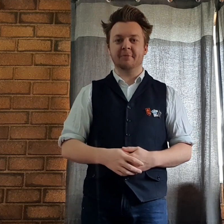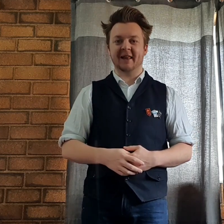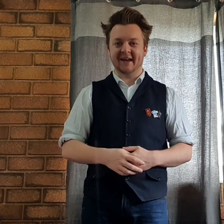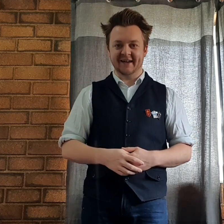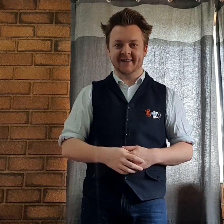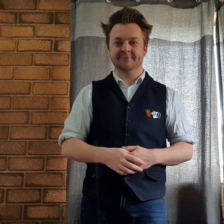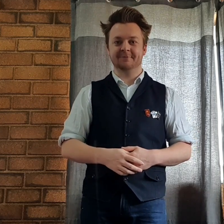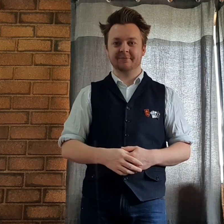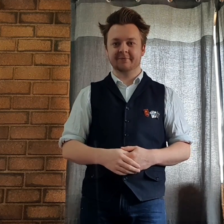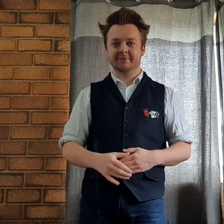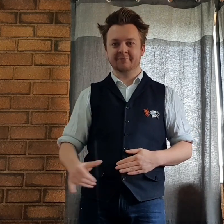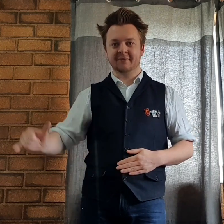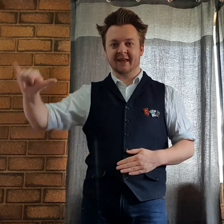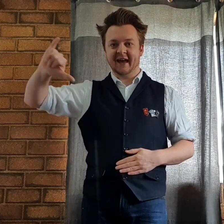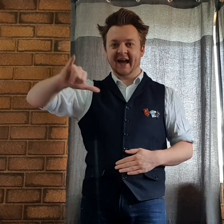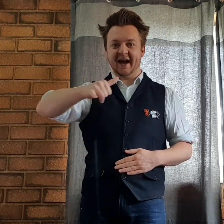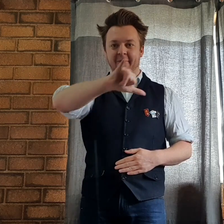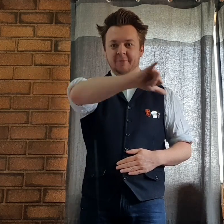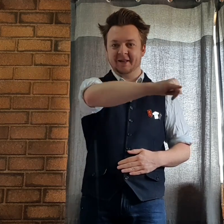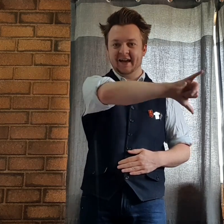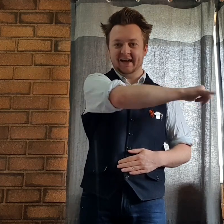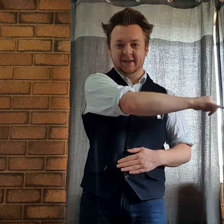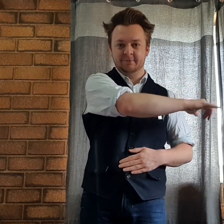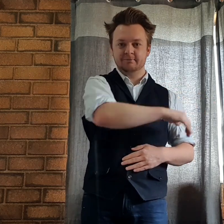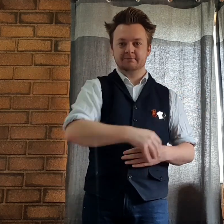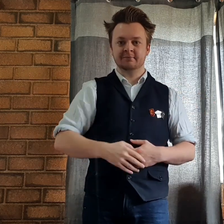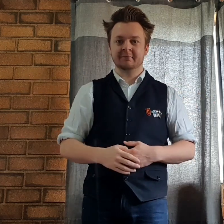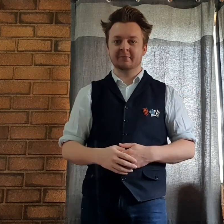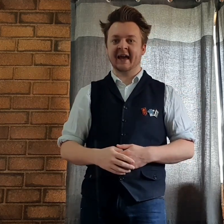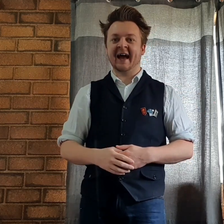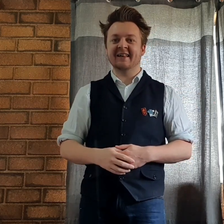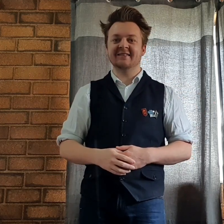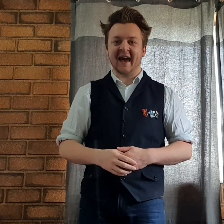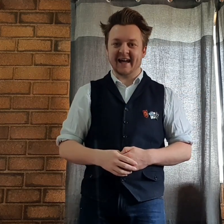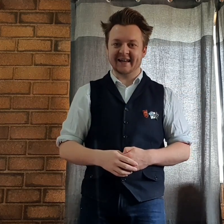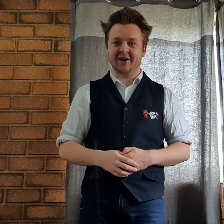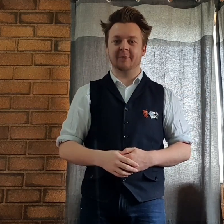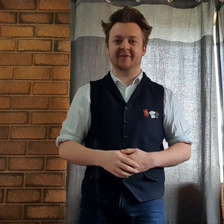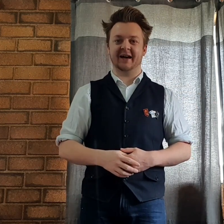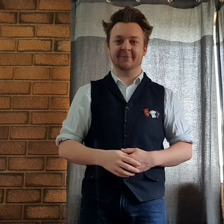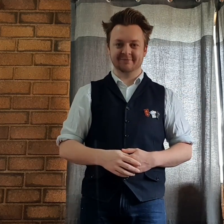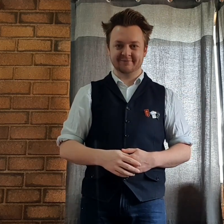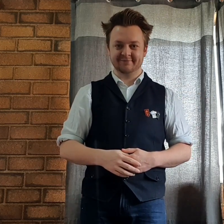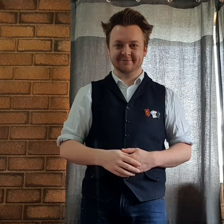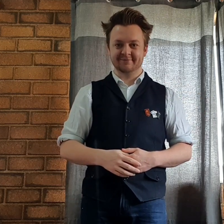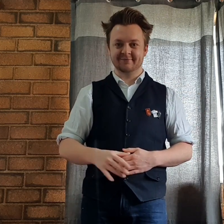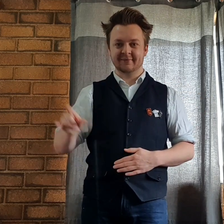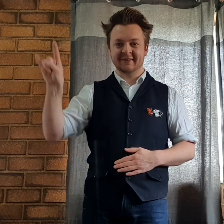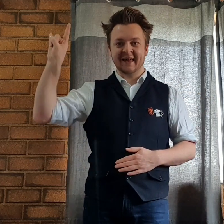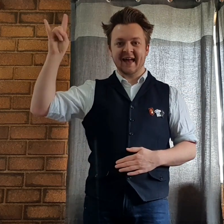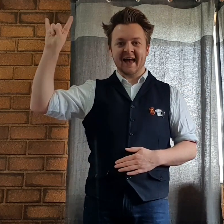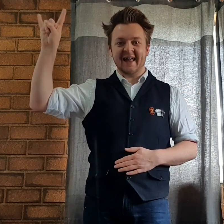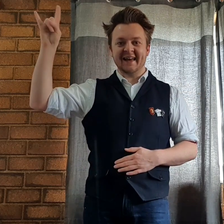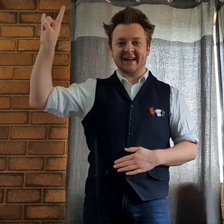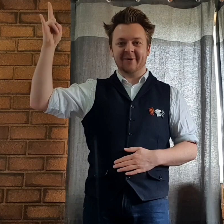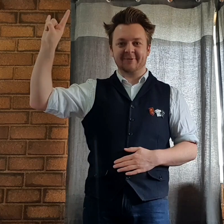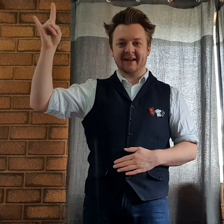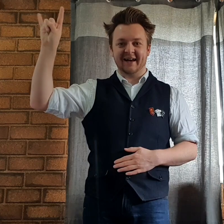Aeroplane. Aeroplane. Aeroplane. And helicopter. Helicopter. Helicopter.